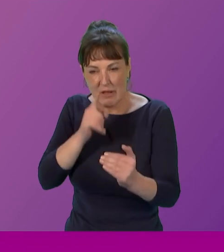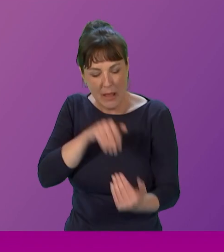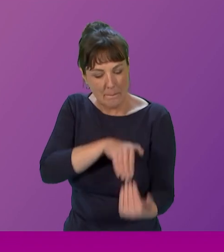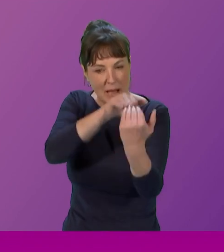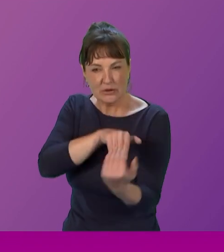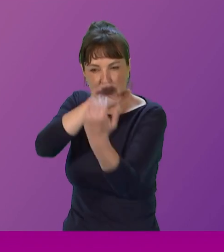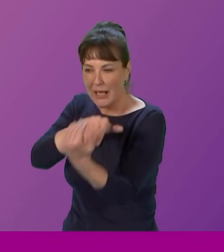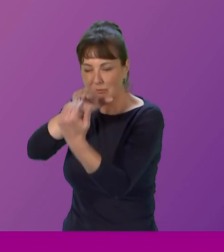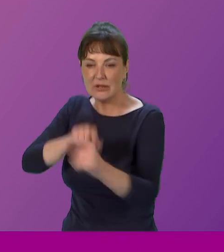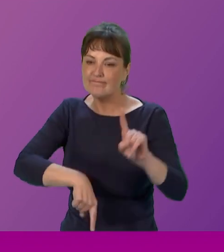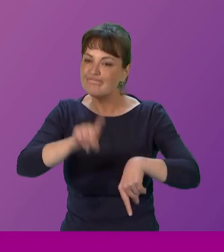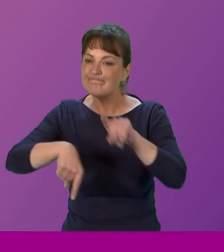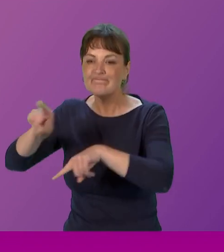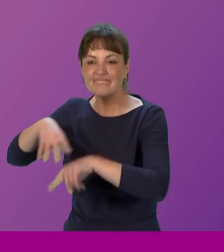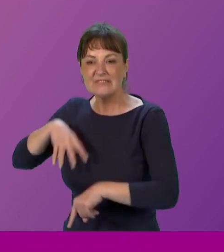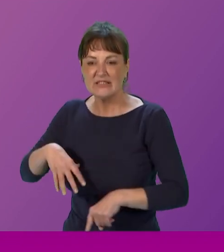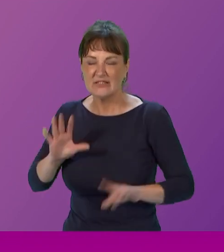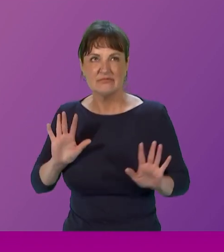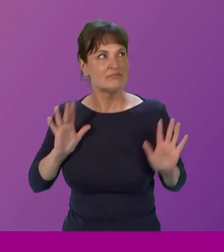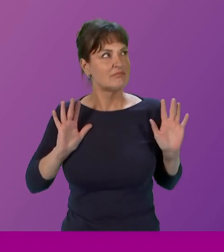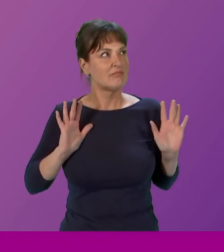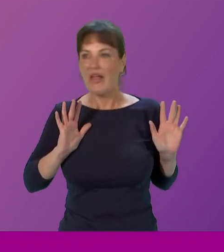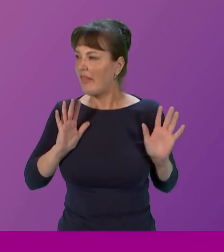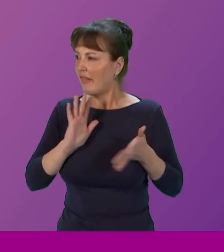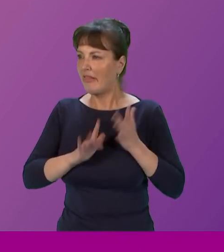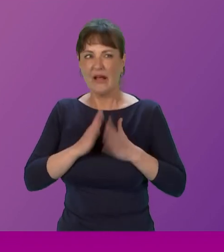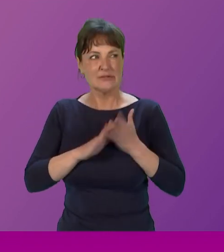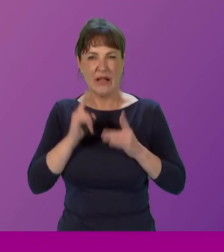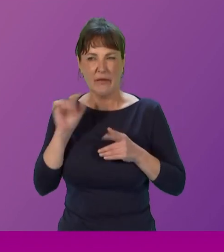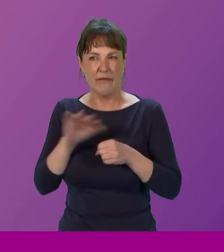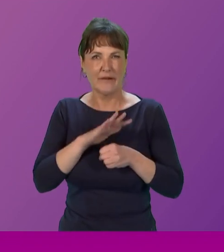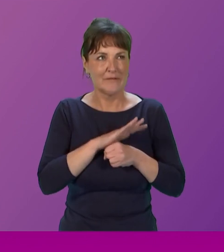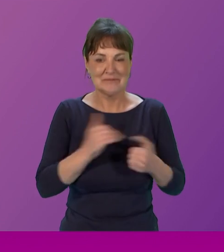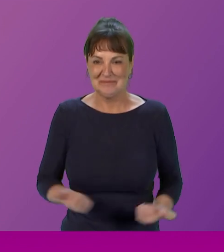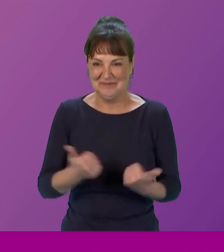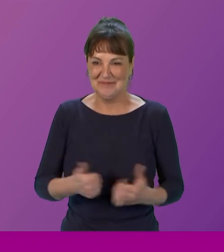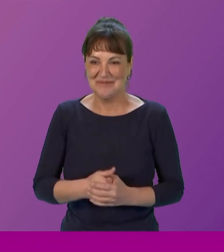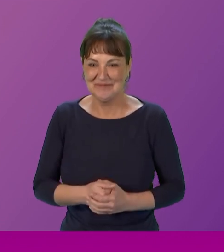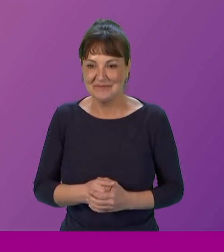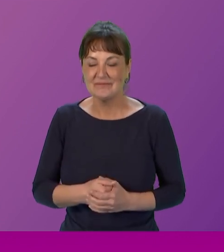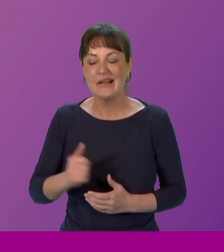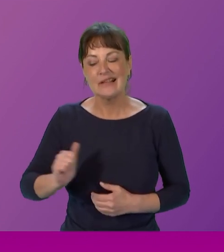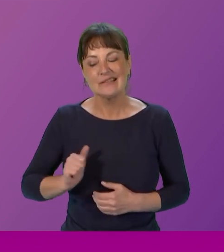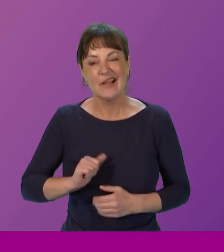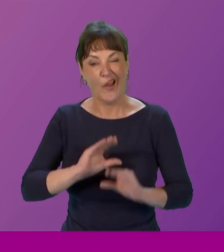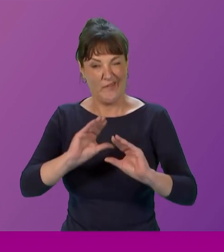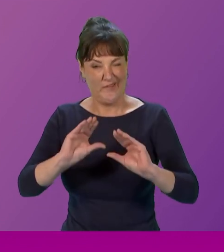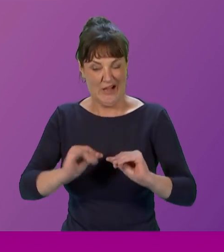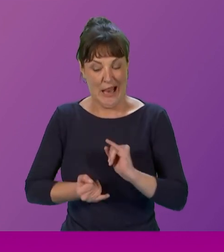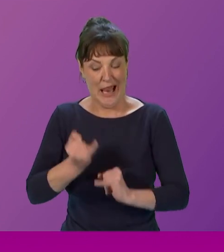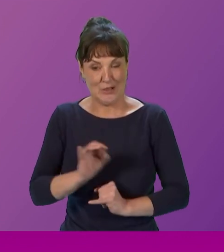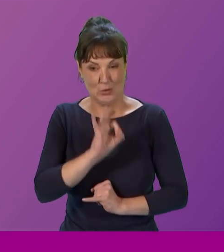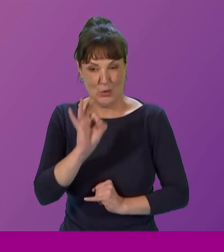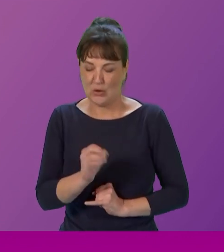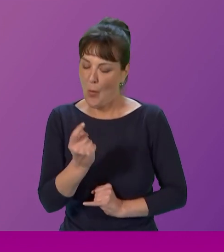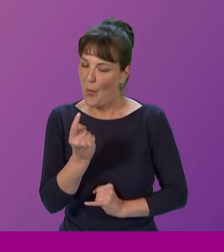I'll just leave it there, because I think everybody's covered the other points. Thank you very much. I'm going to finish on this one question. We have time for the one question. I'm going to,